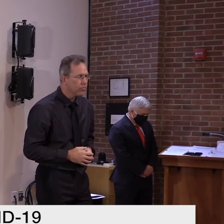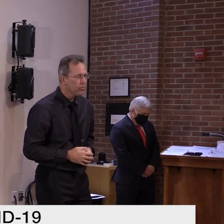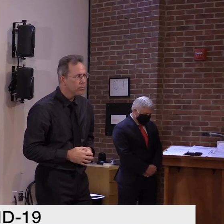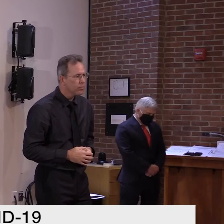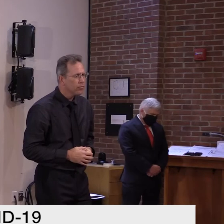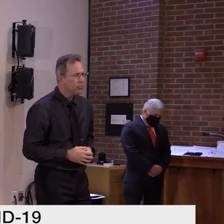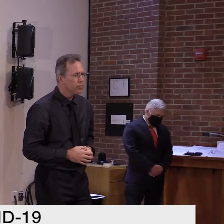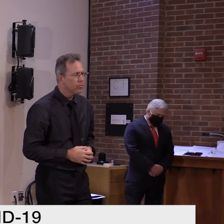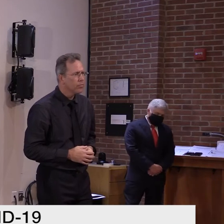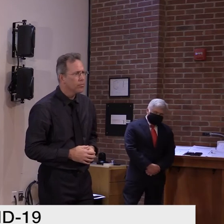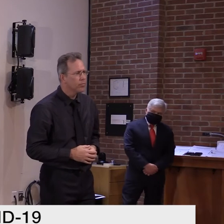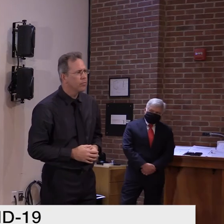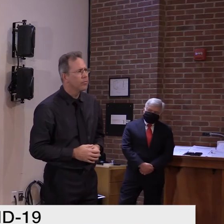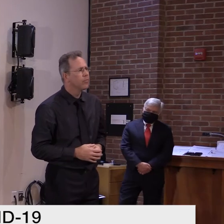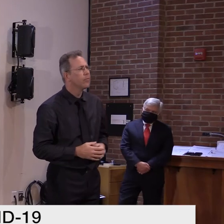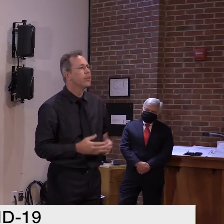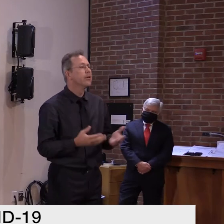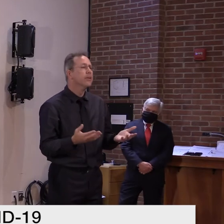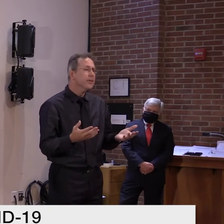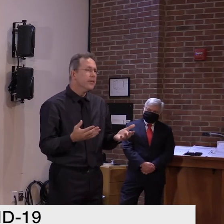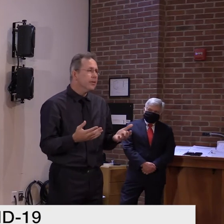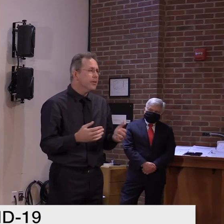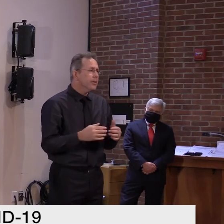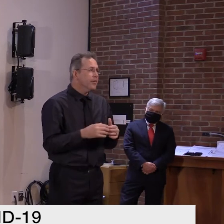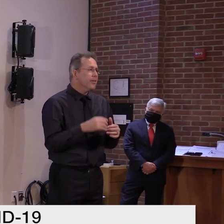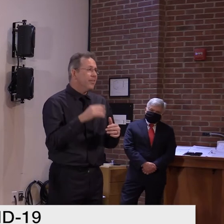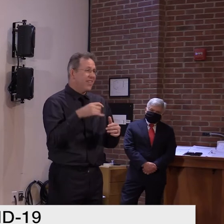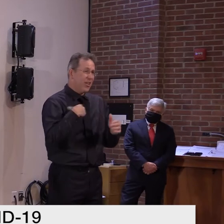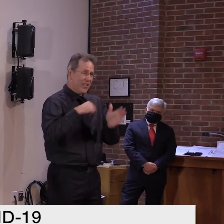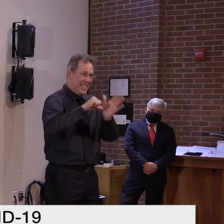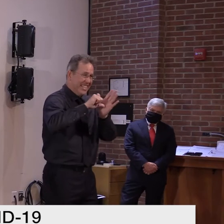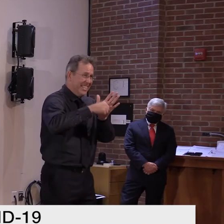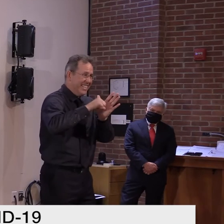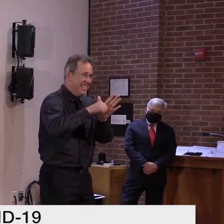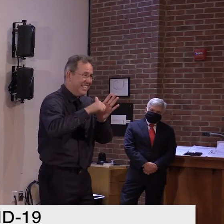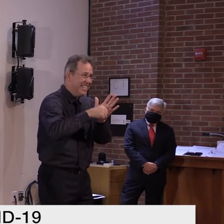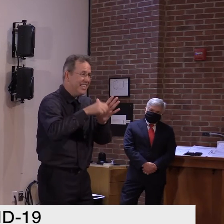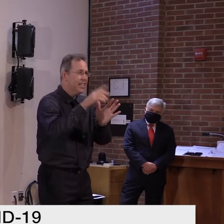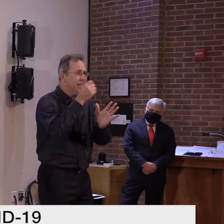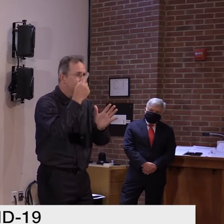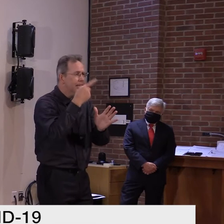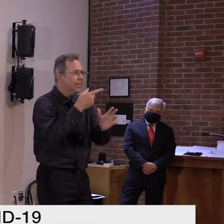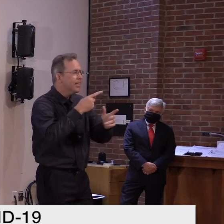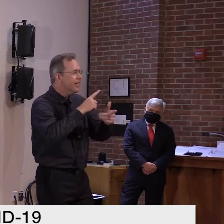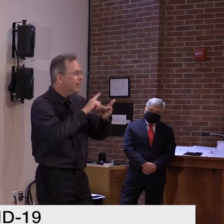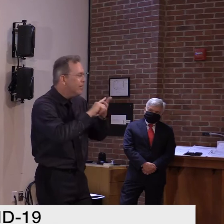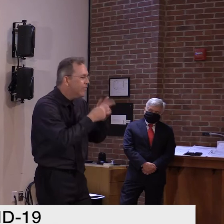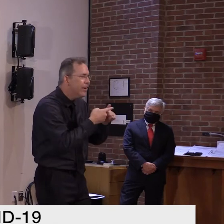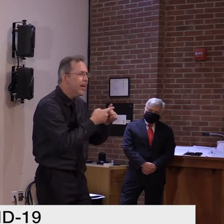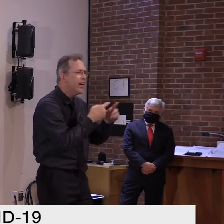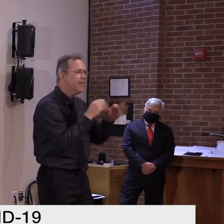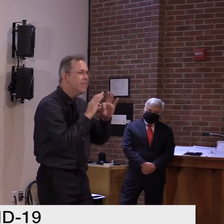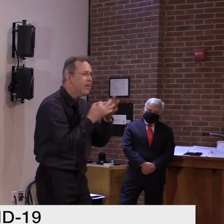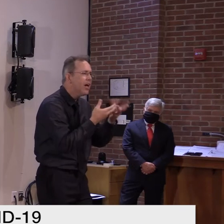because you're eating and drinking with others, that's when things happen. That's all I can say.